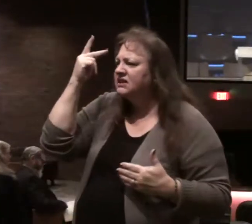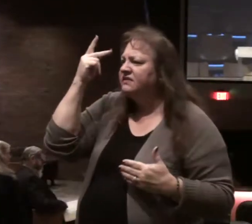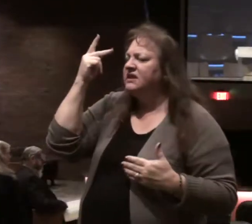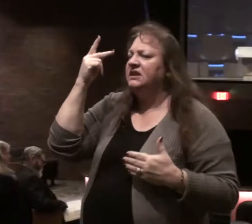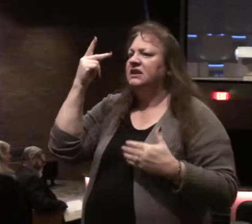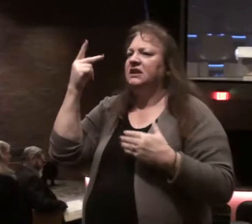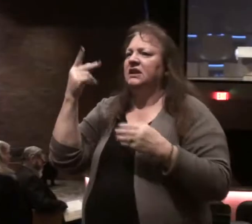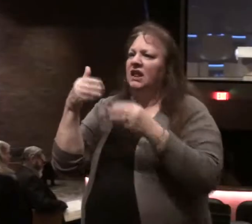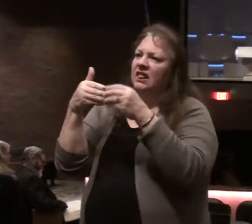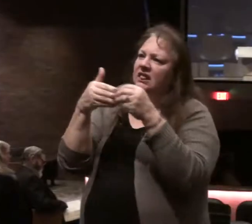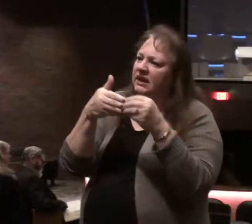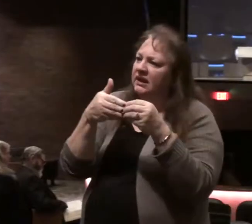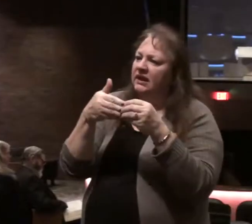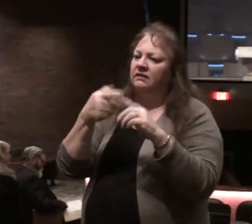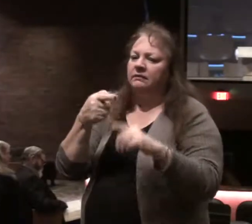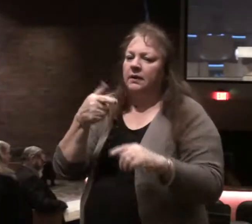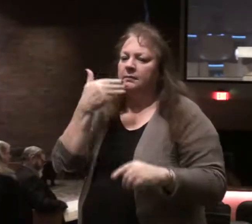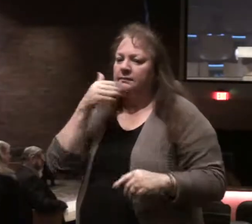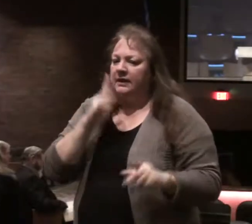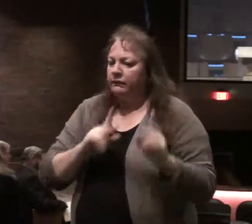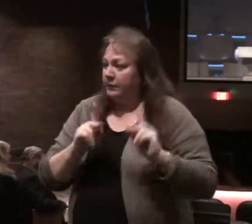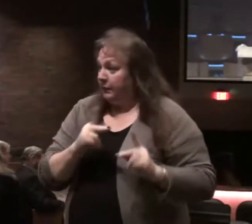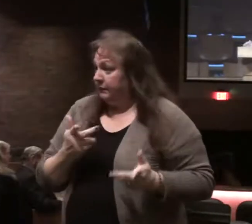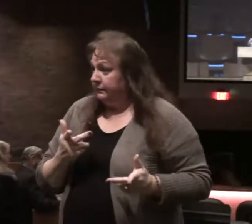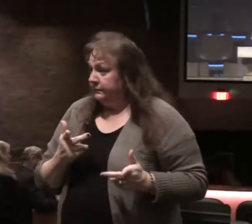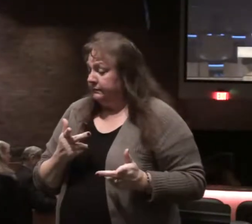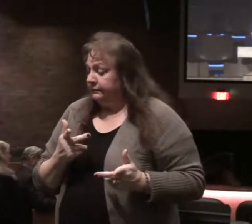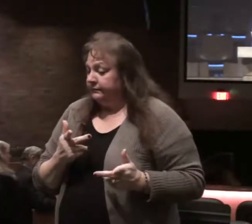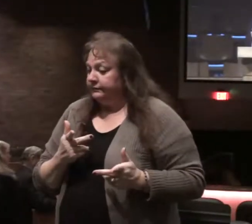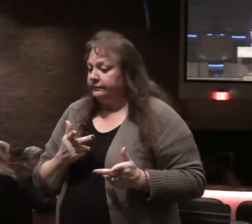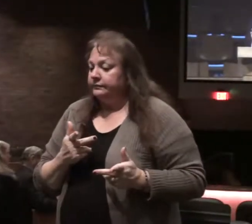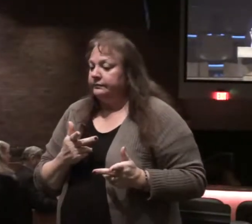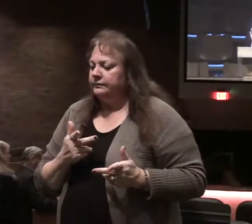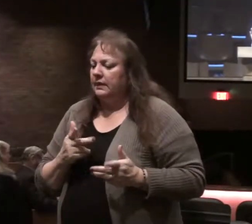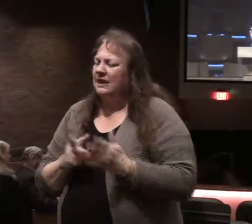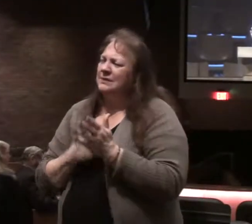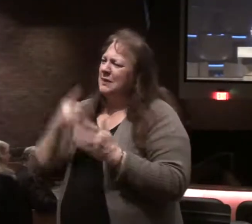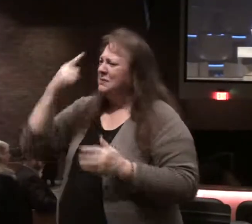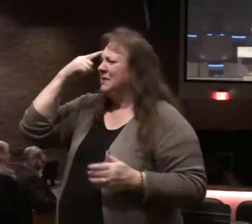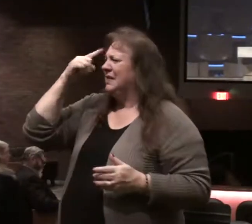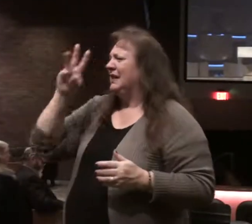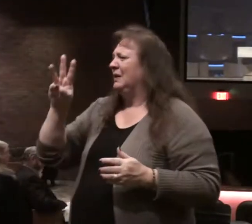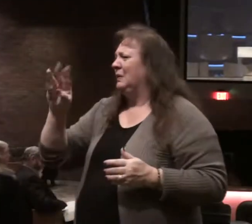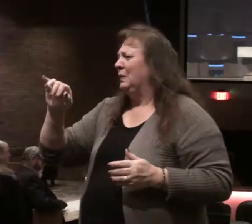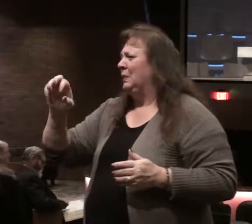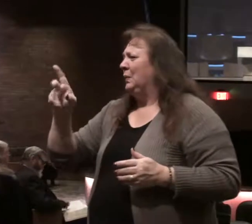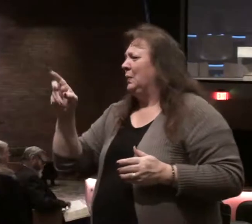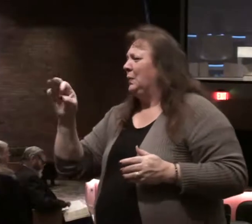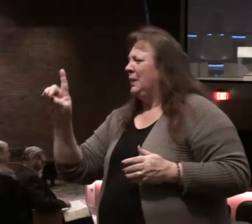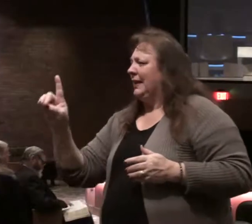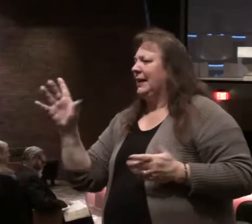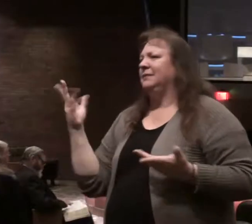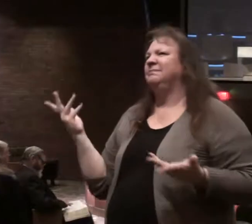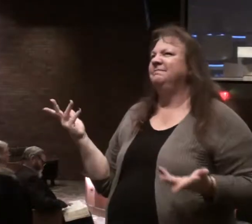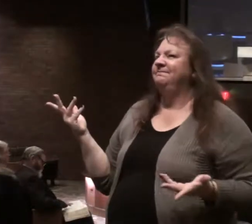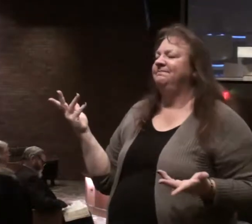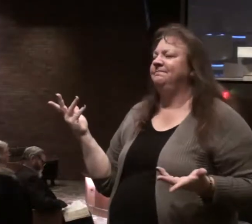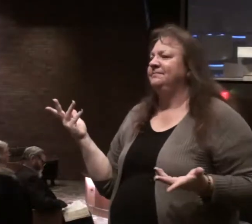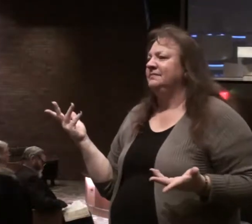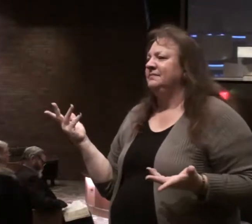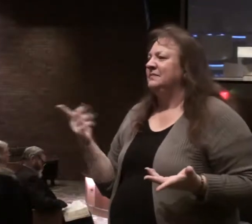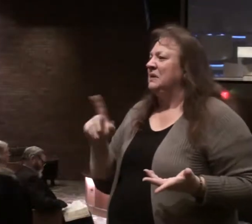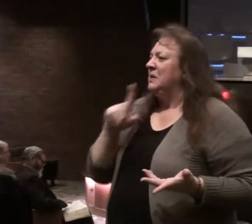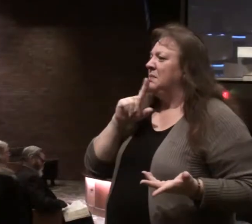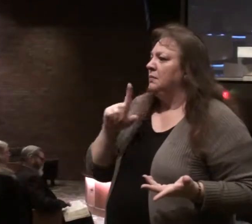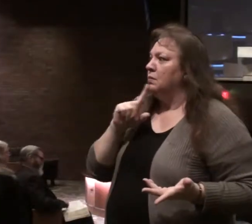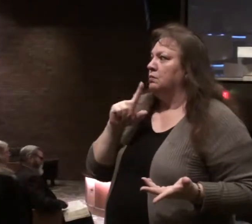direction of the wicked. And we think of wicked, sometimes we think of just those who are